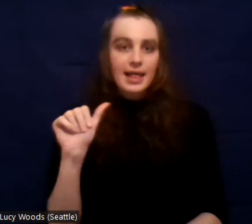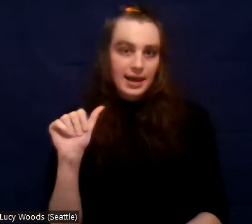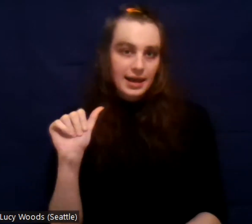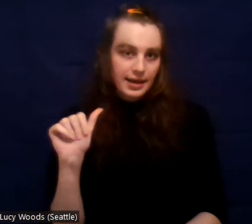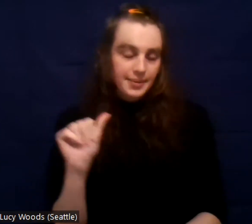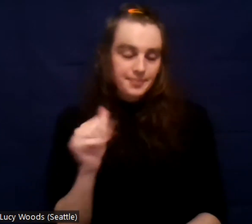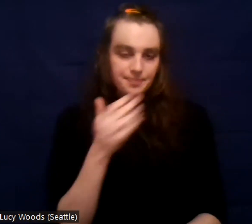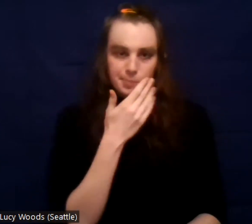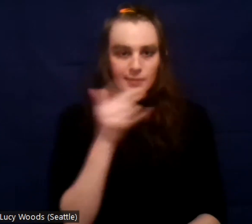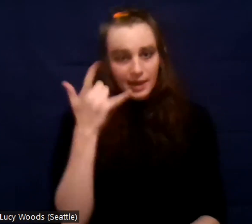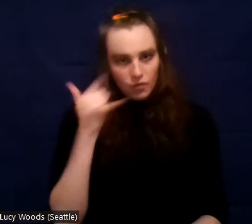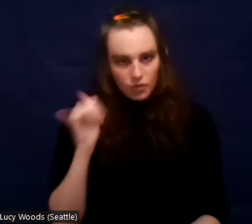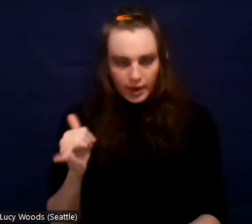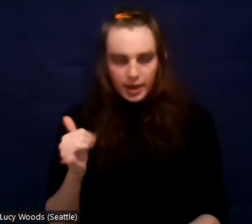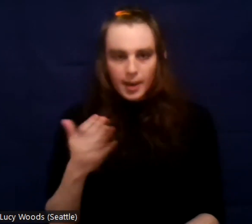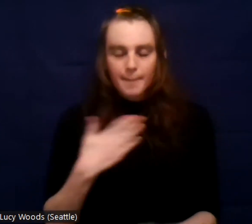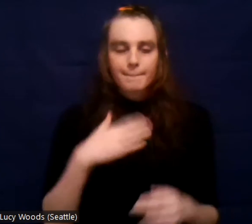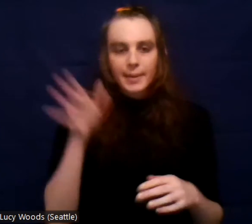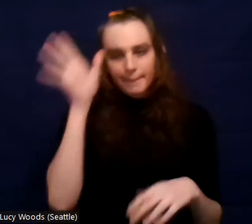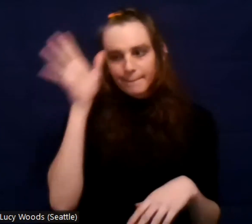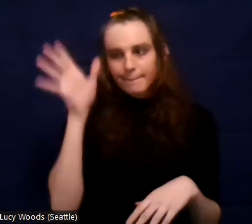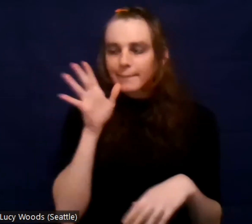Both my parents are Colombian.